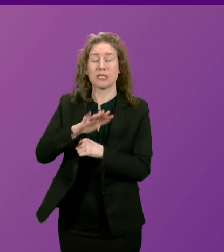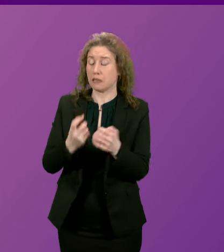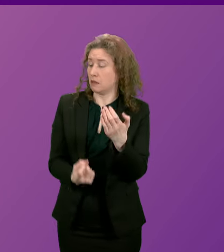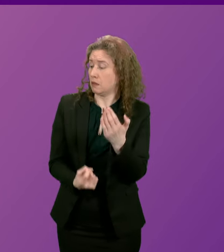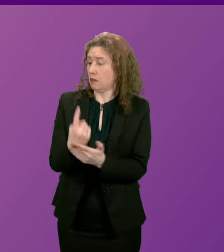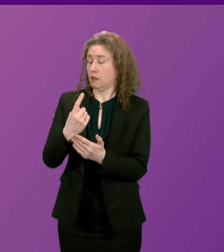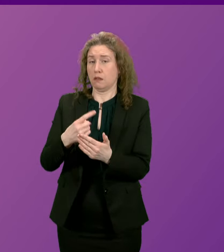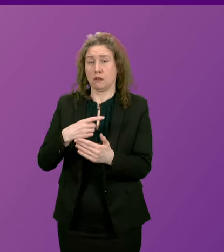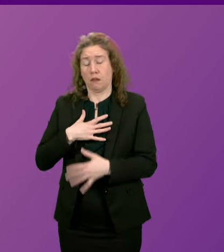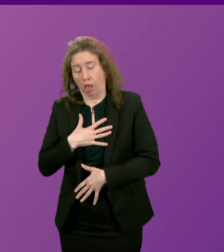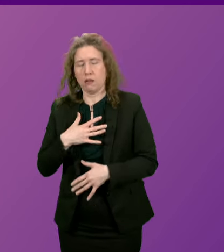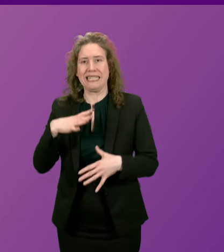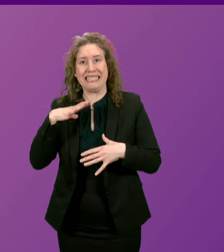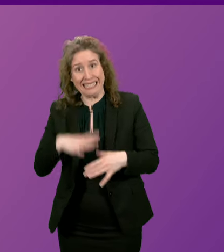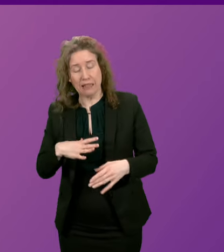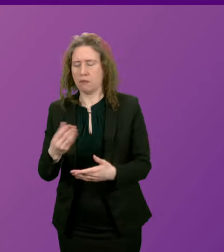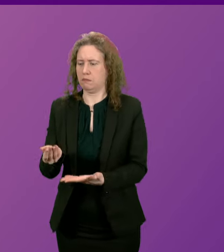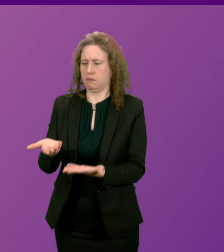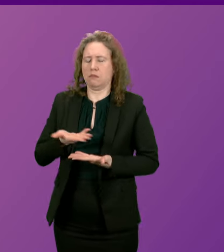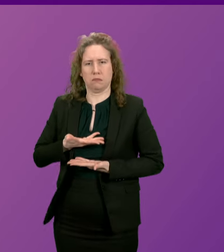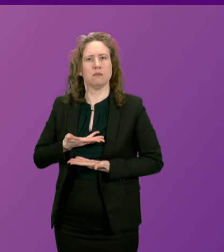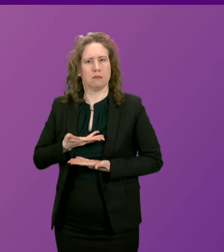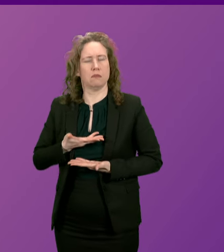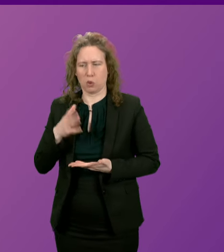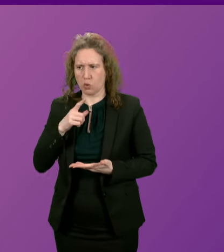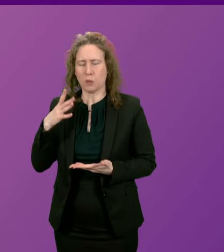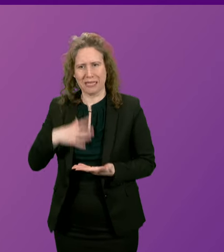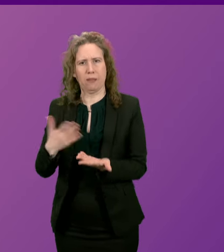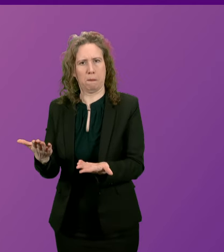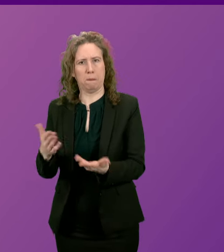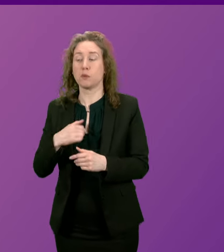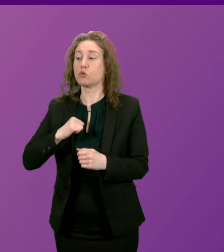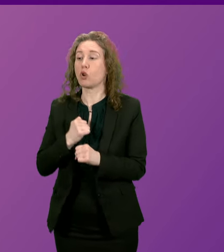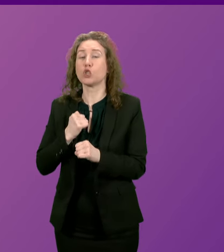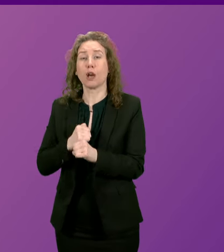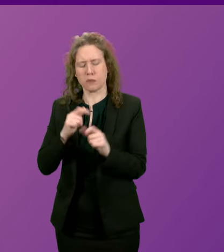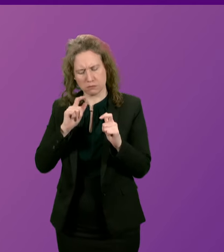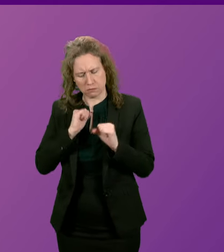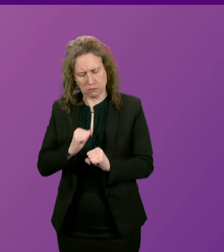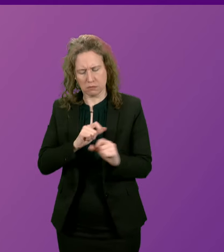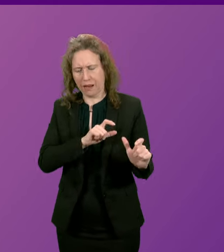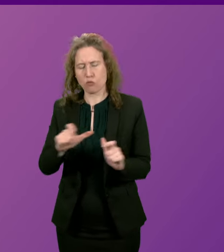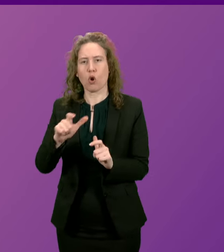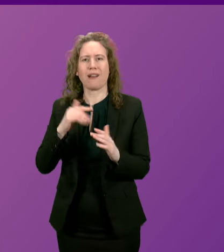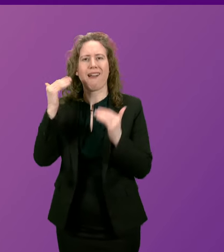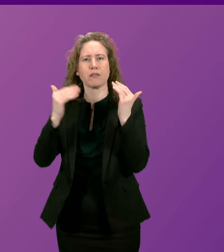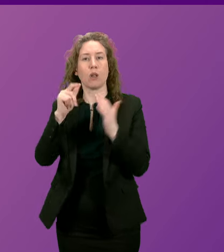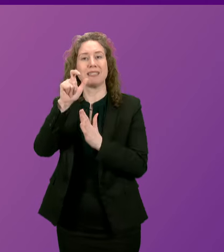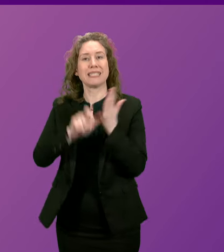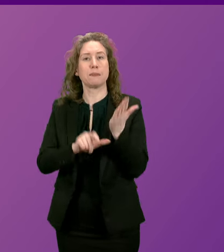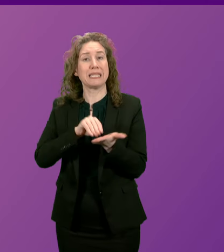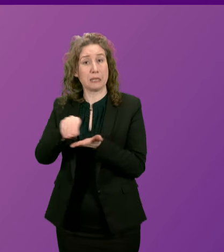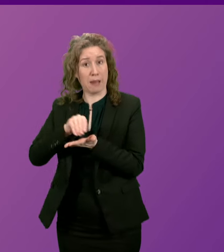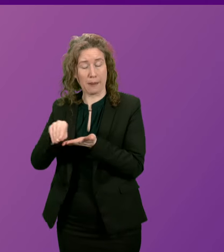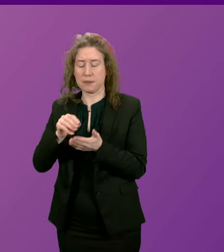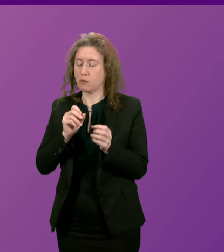we should need them should they be required the scottish government is committed to continuing to deliver adult disability payments in a compassionate